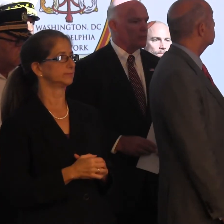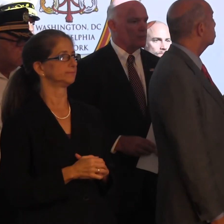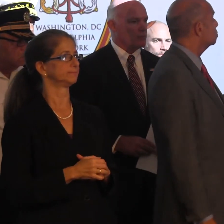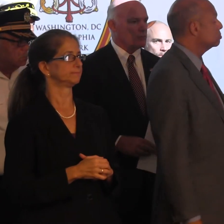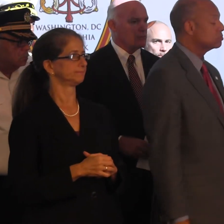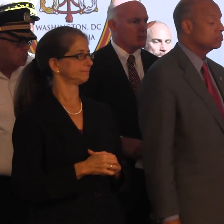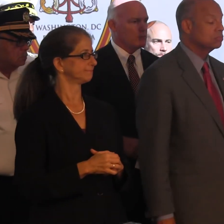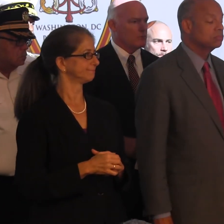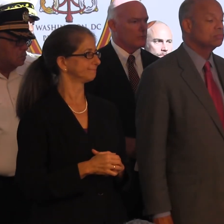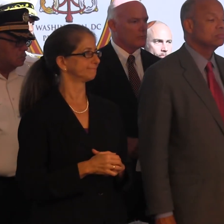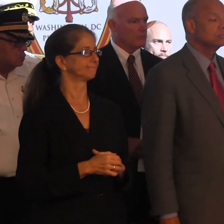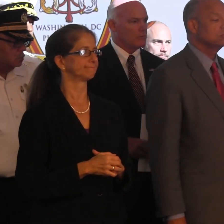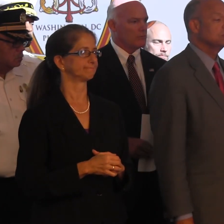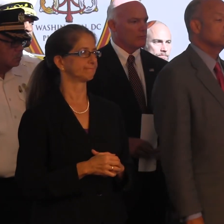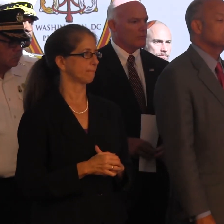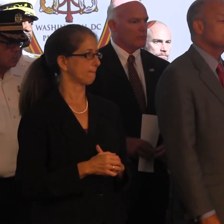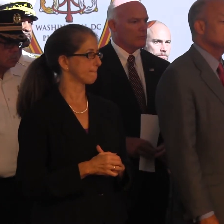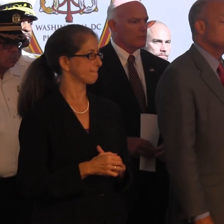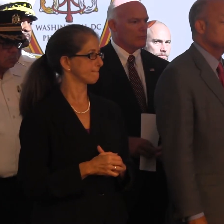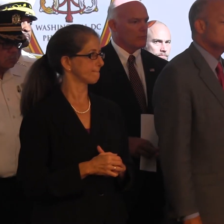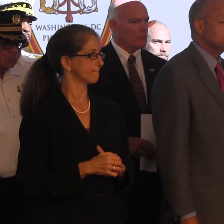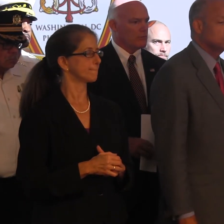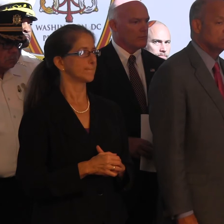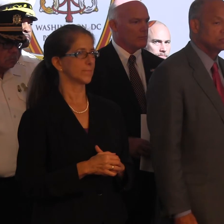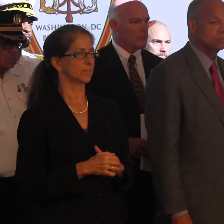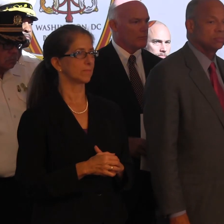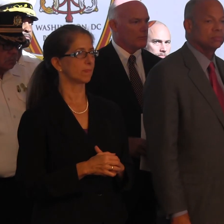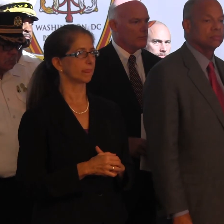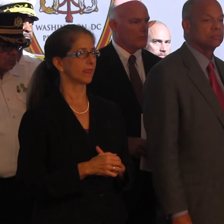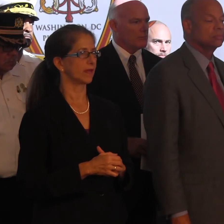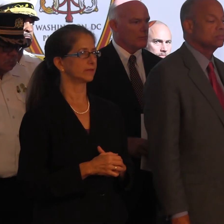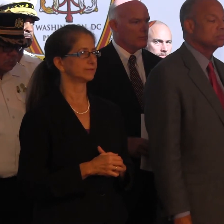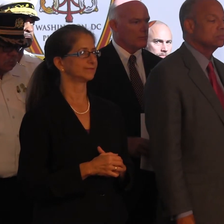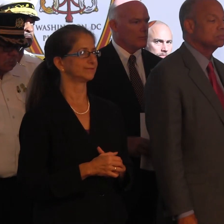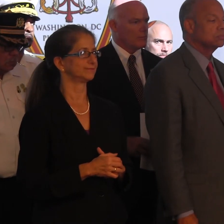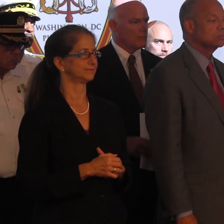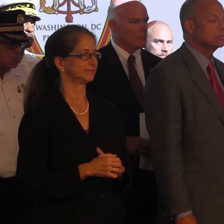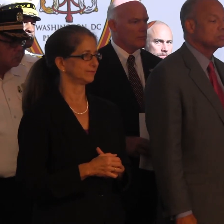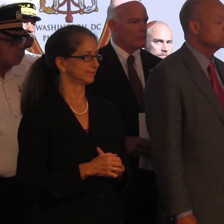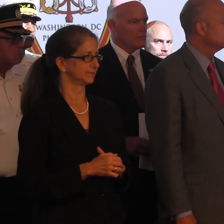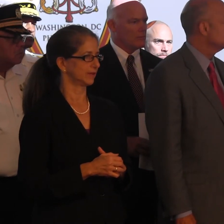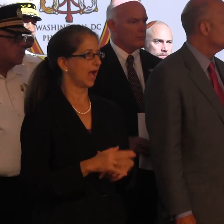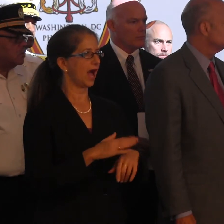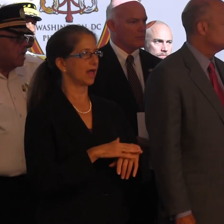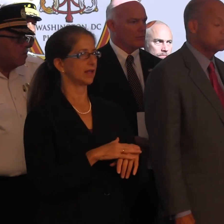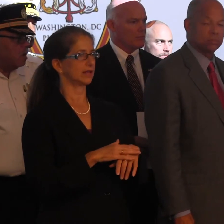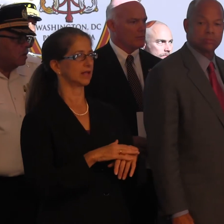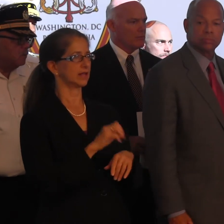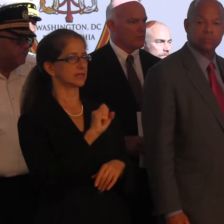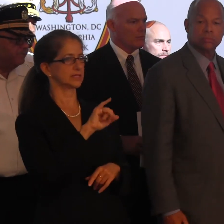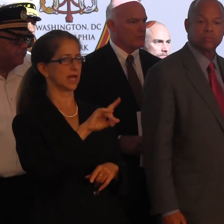Straight shot down. Or, as you described, a couple other. Okay. SEPTA.